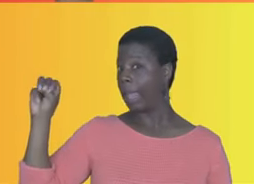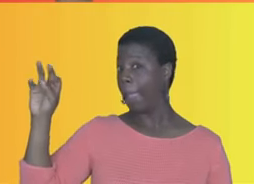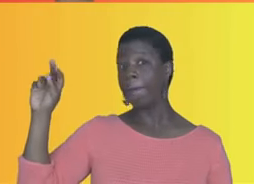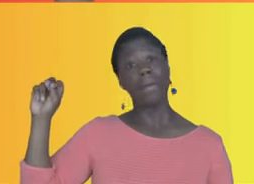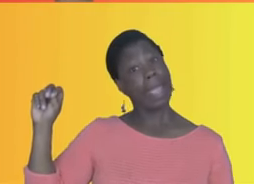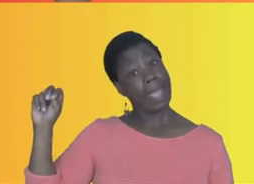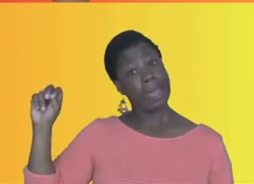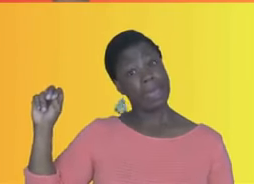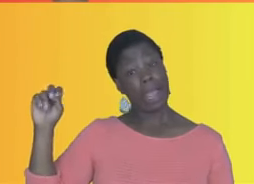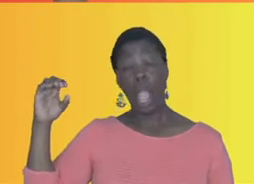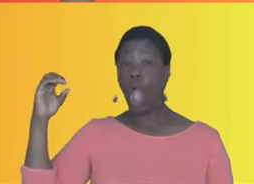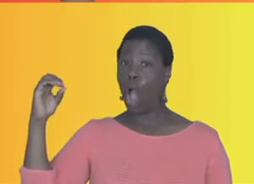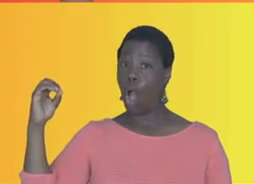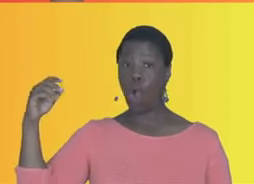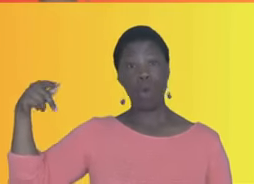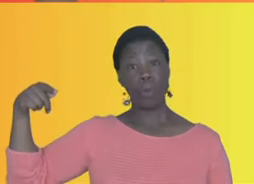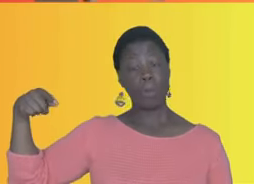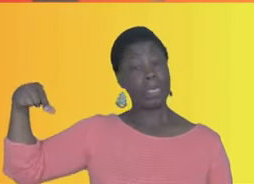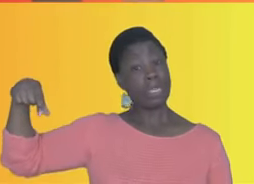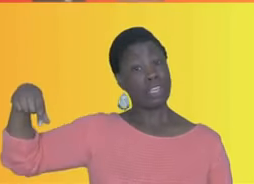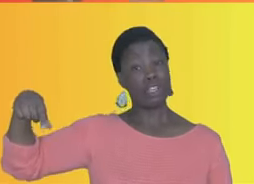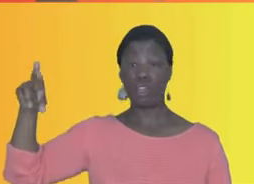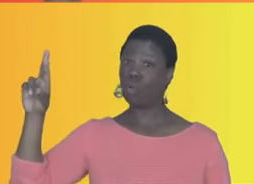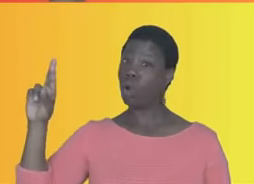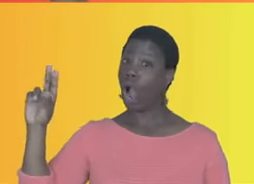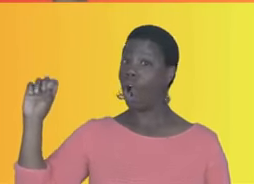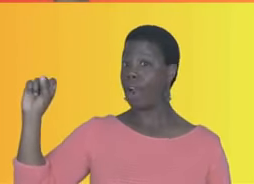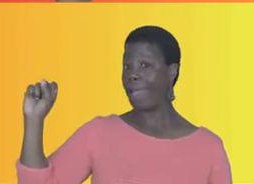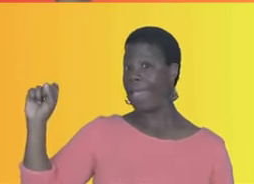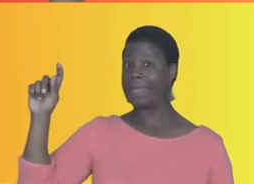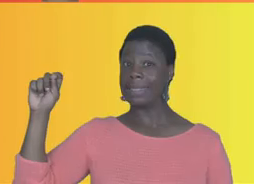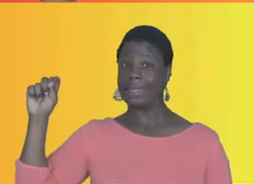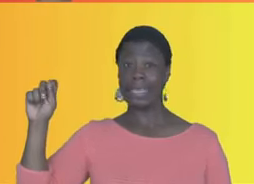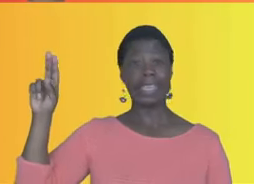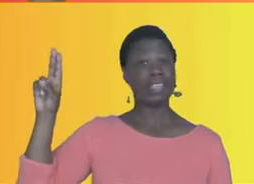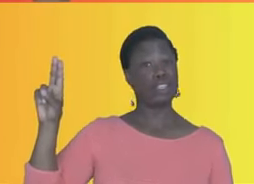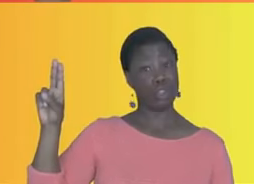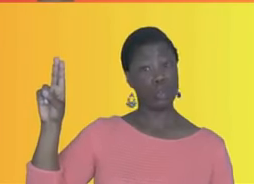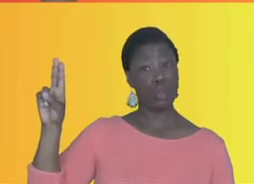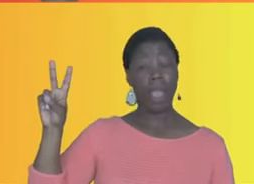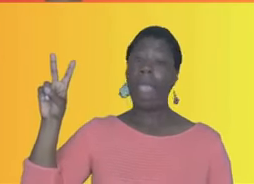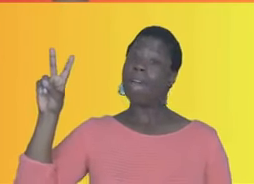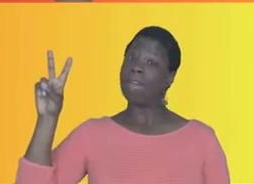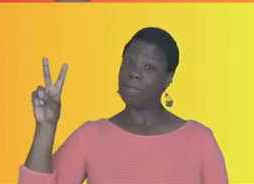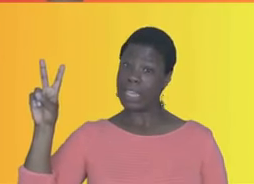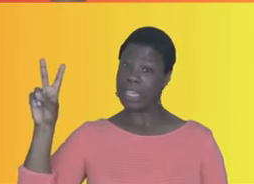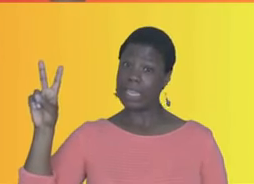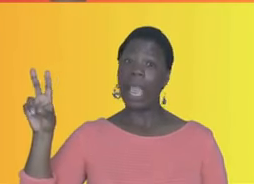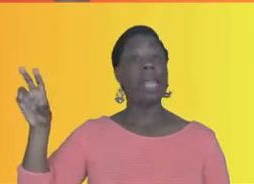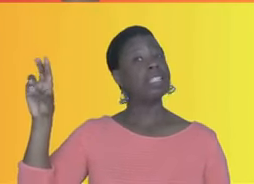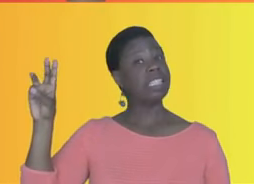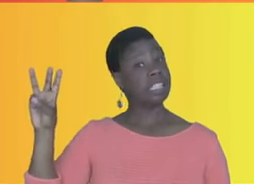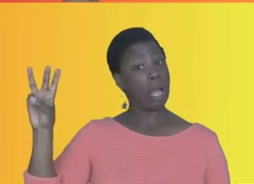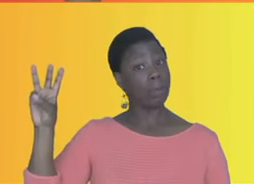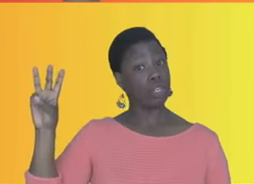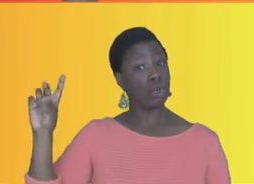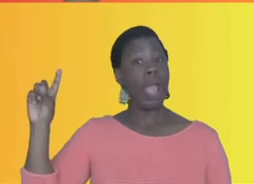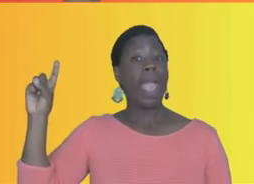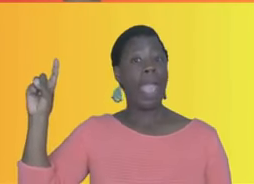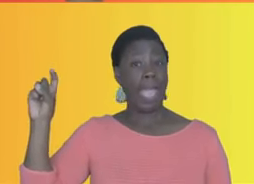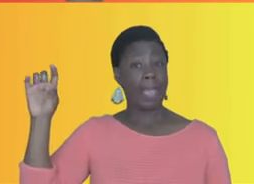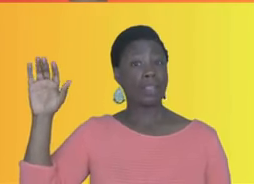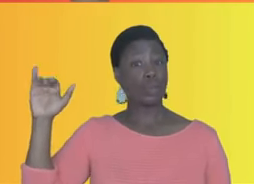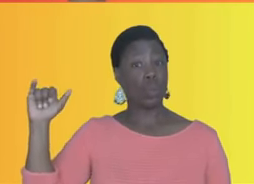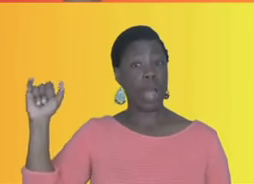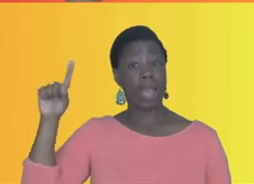L M N O P Q R S T U V W